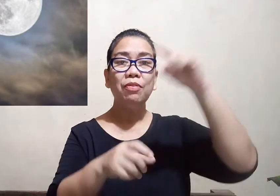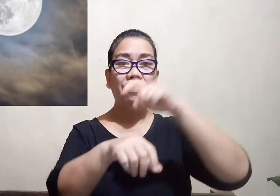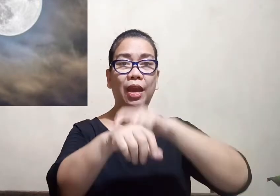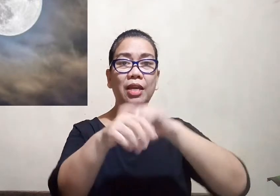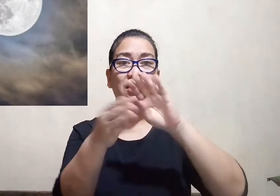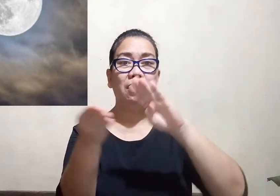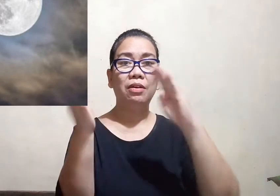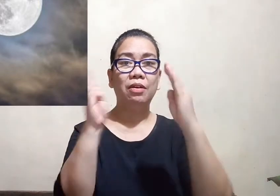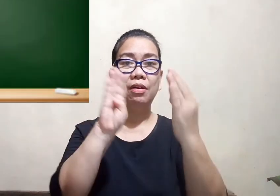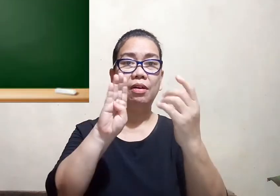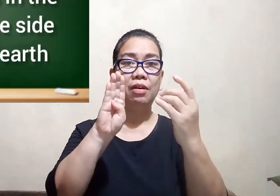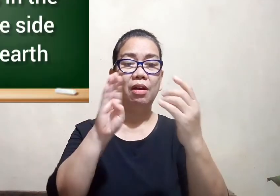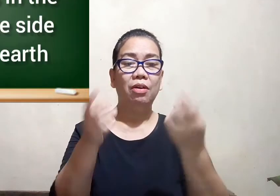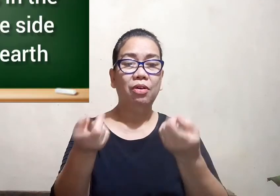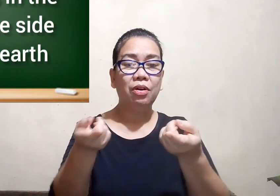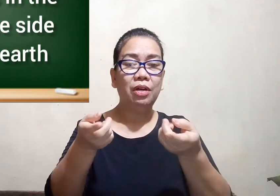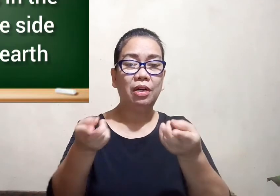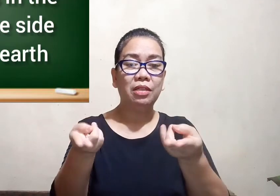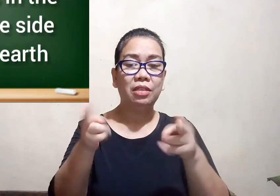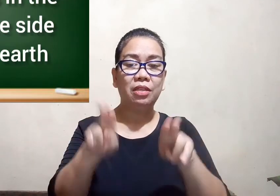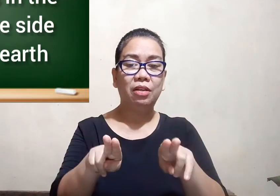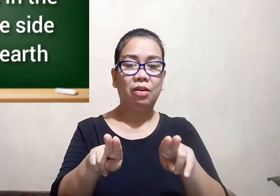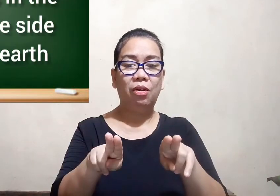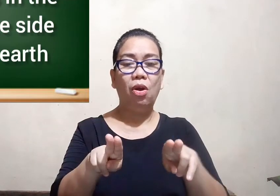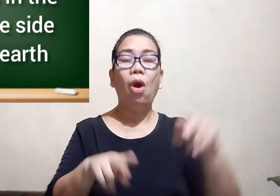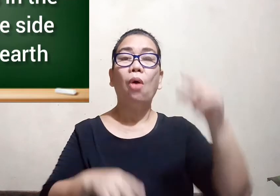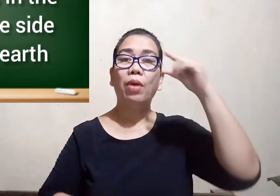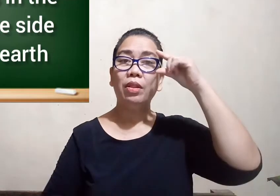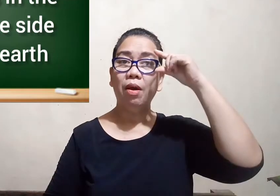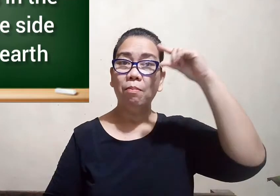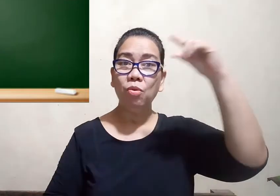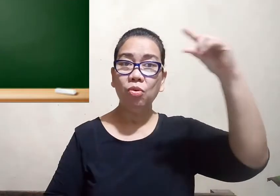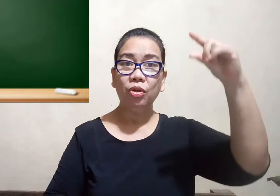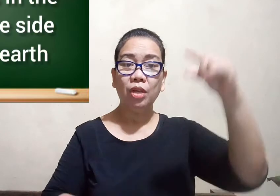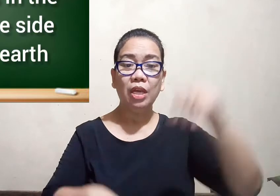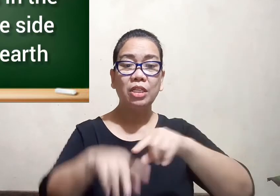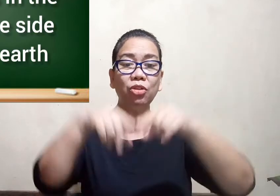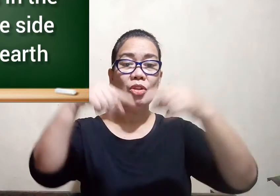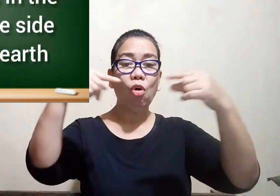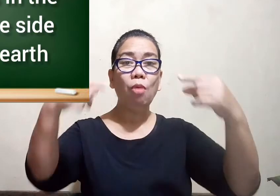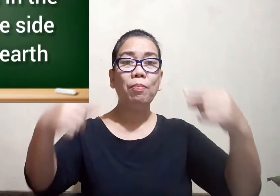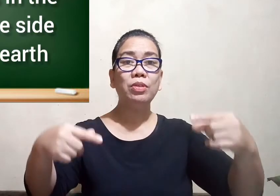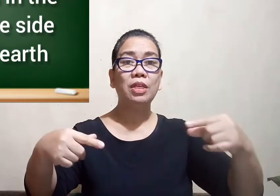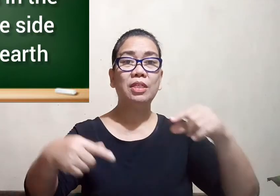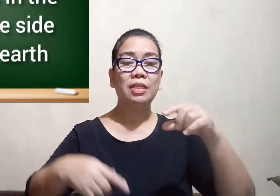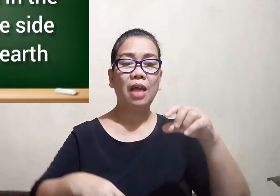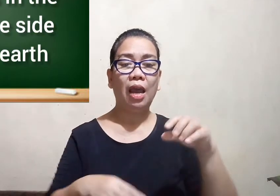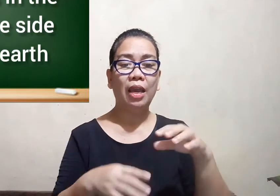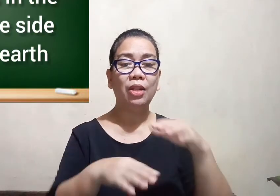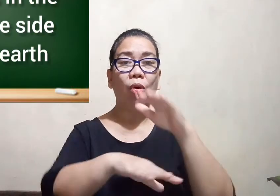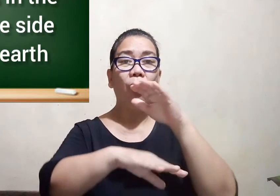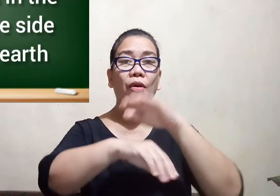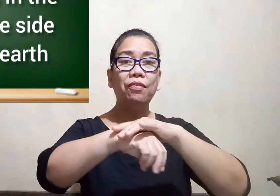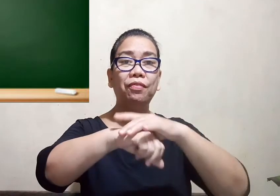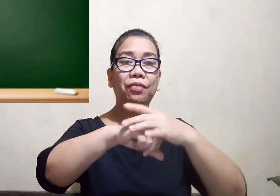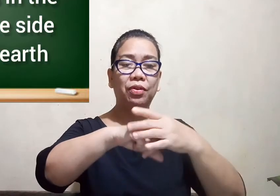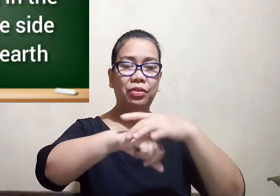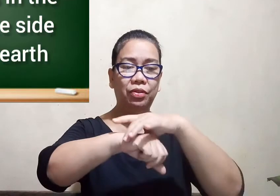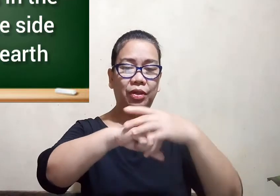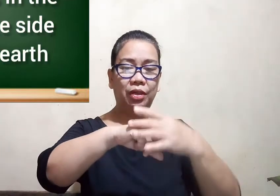phase the full occurs when the moon is on the opposite side of the earth